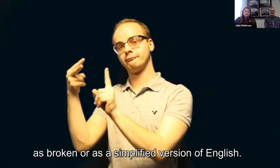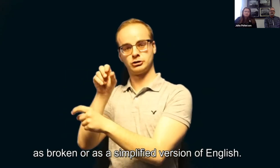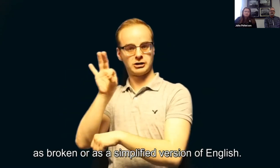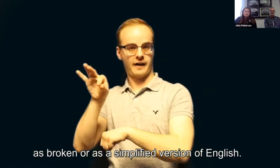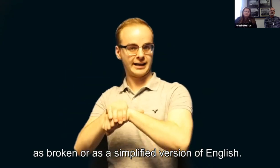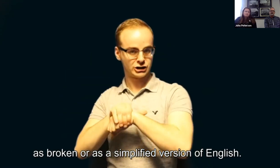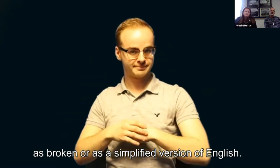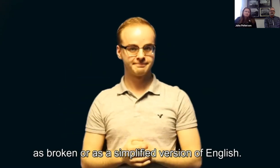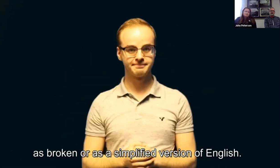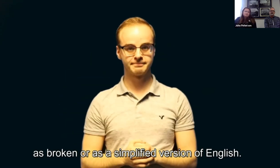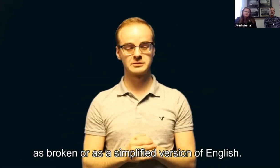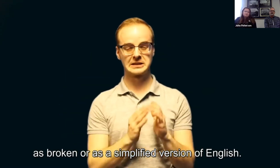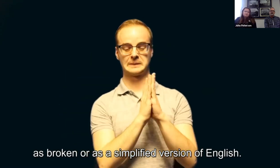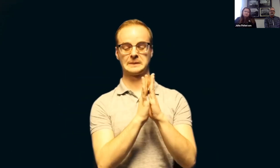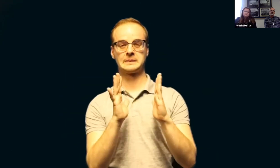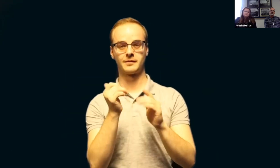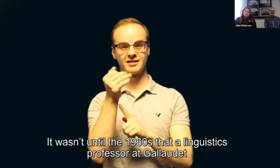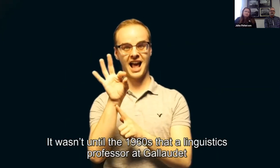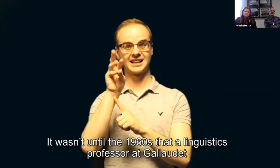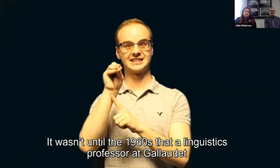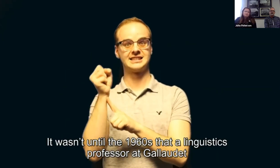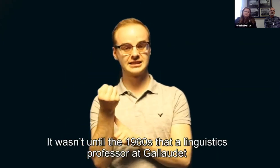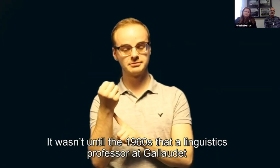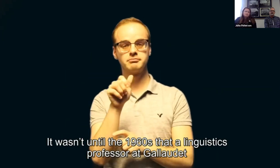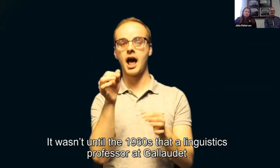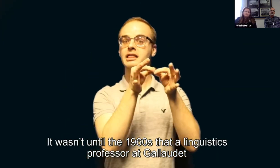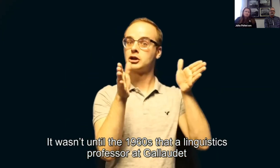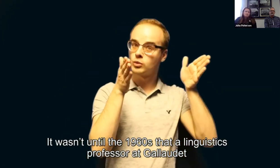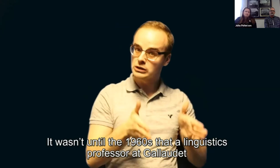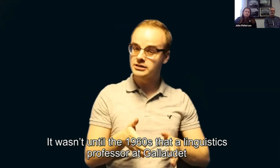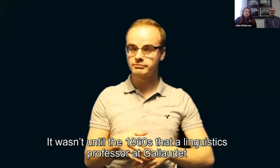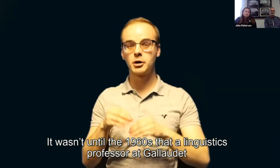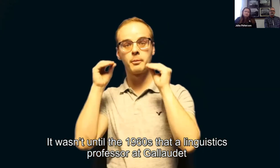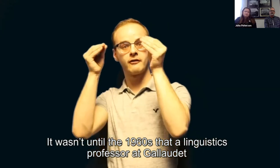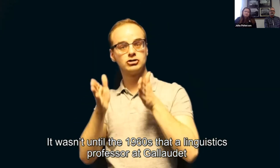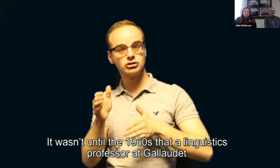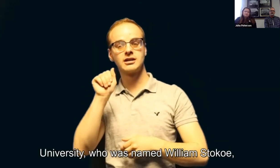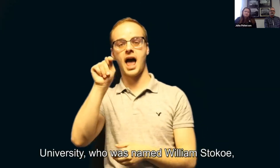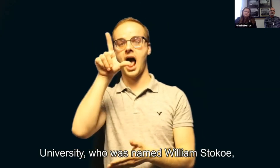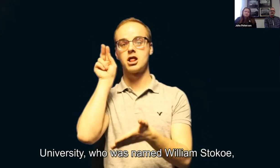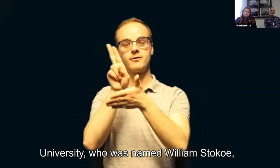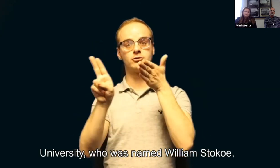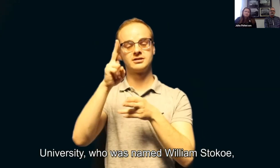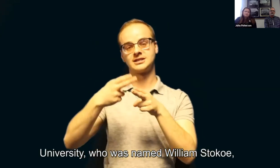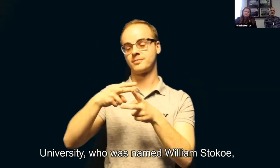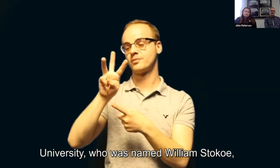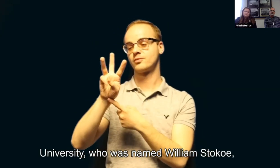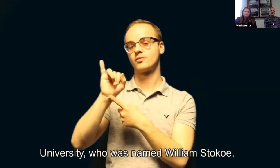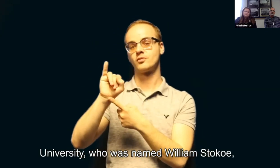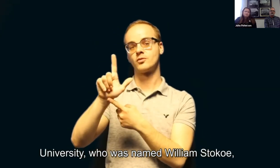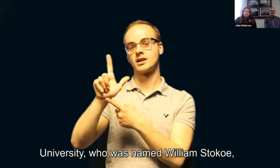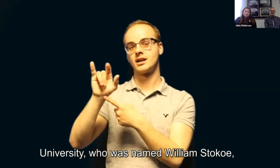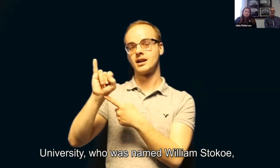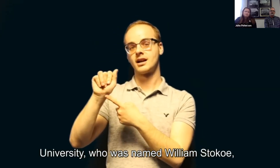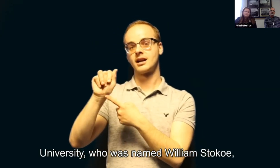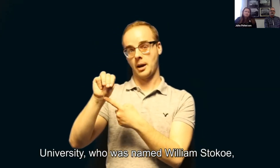simplified version of English. It wasn't until the 1960s that a linguistics professor at Gallaudet University, who